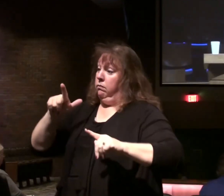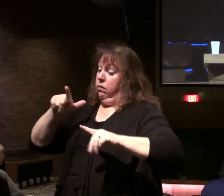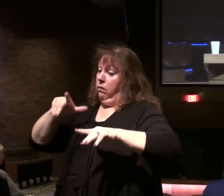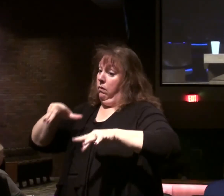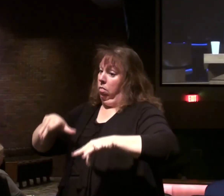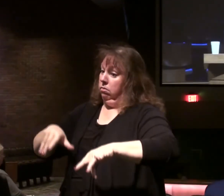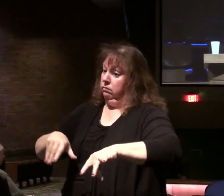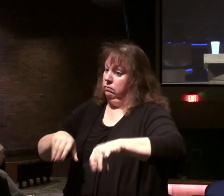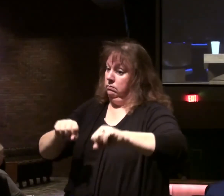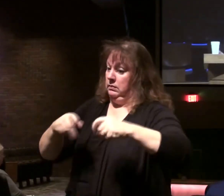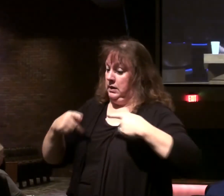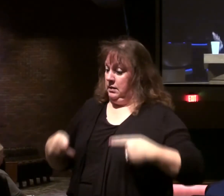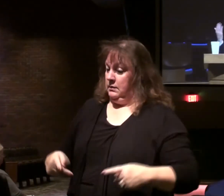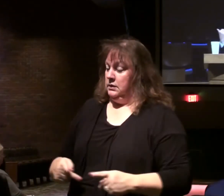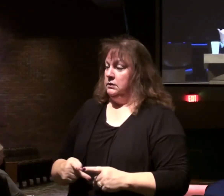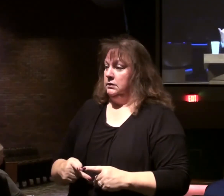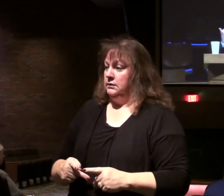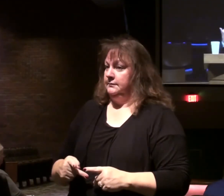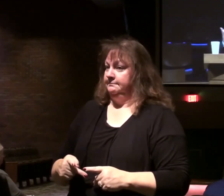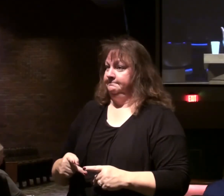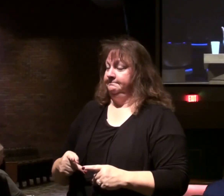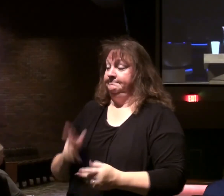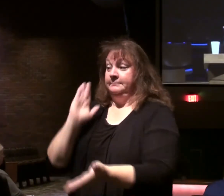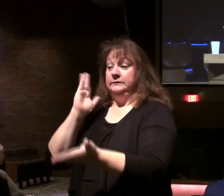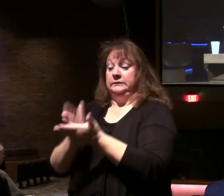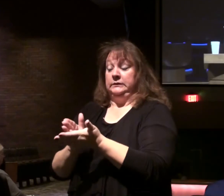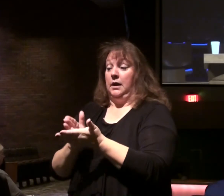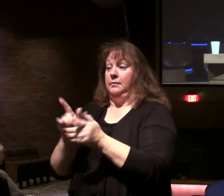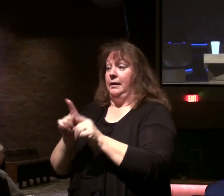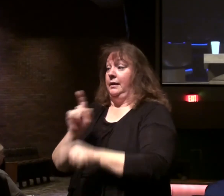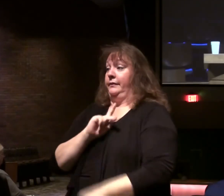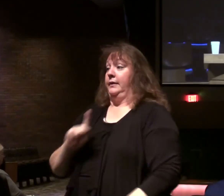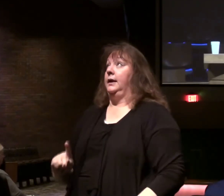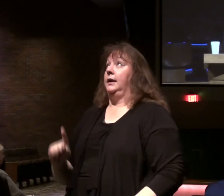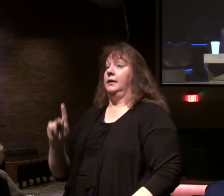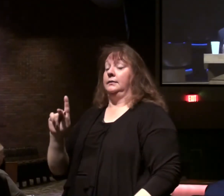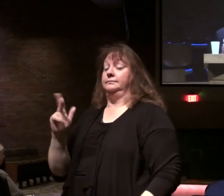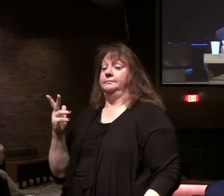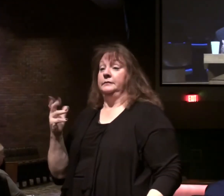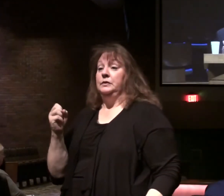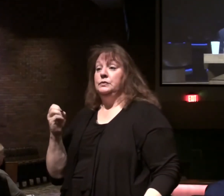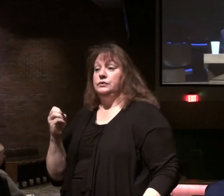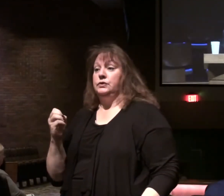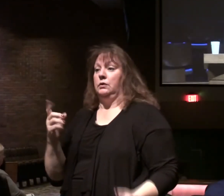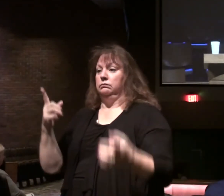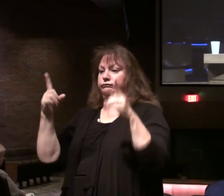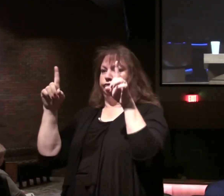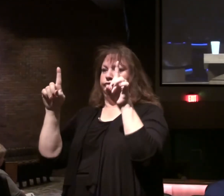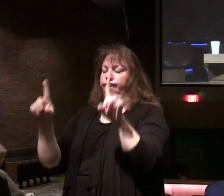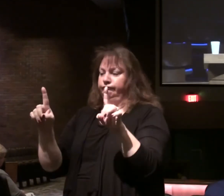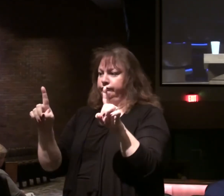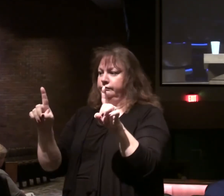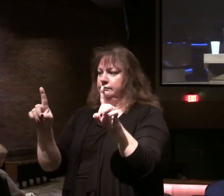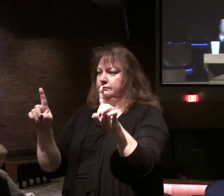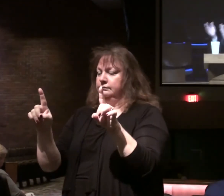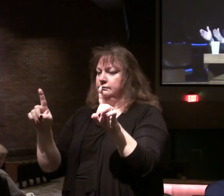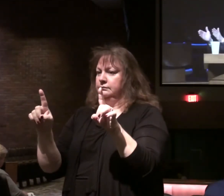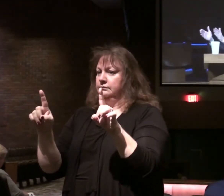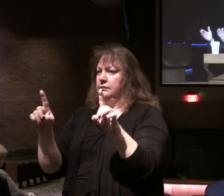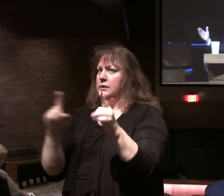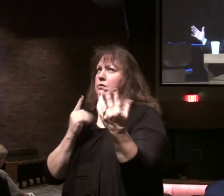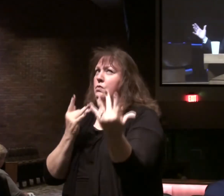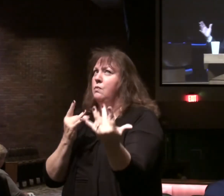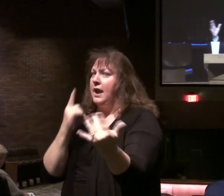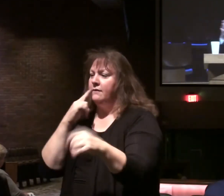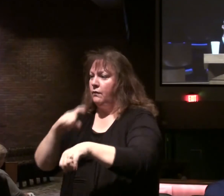office. He was removed from being king by God. So here you have these two offices. Now they anticipate the